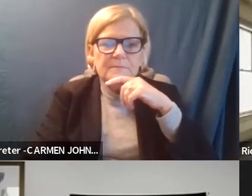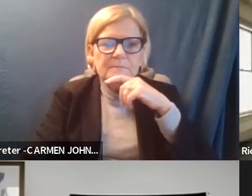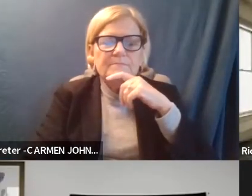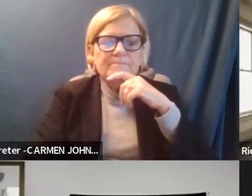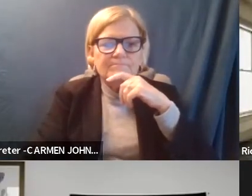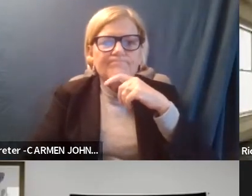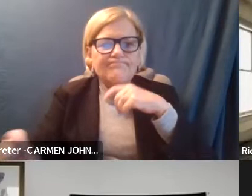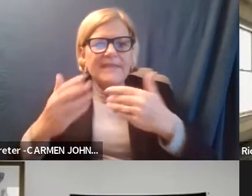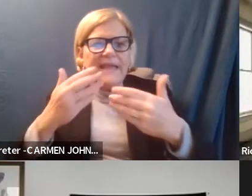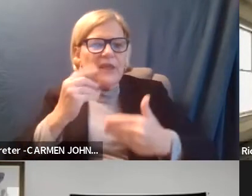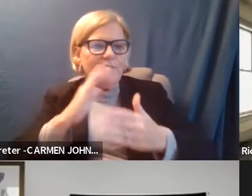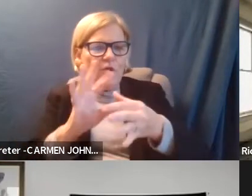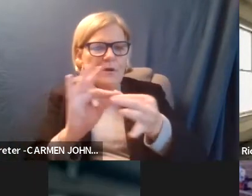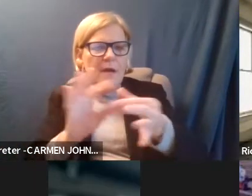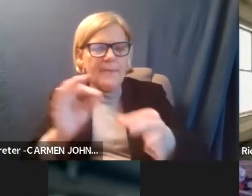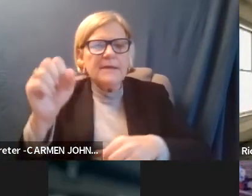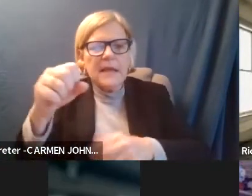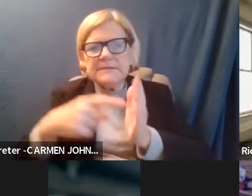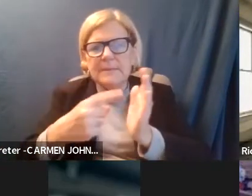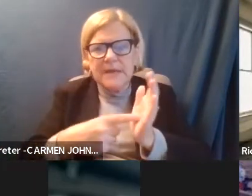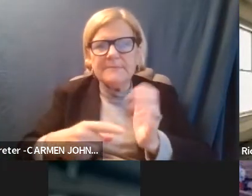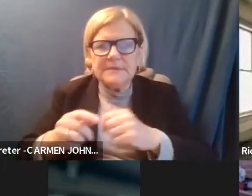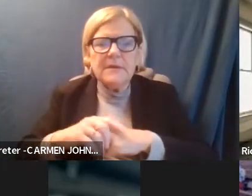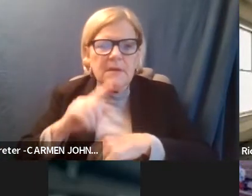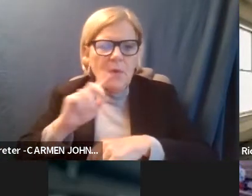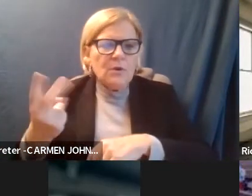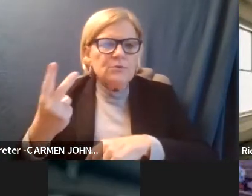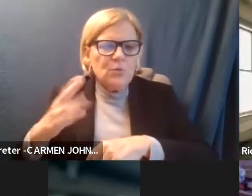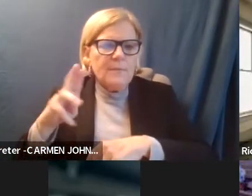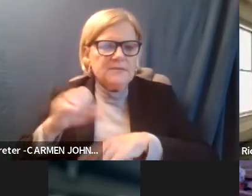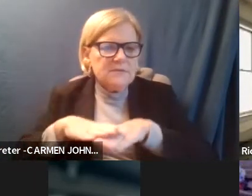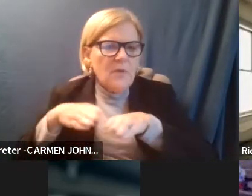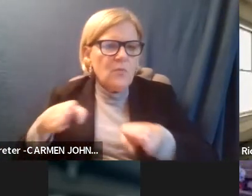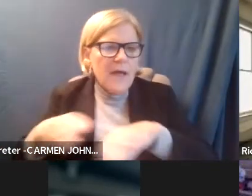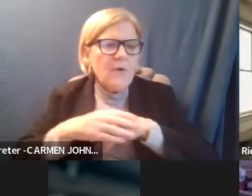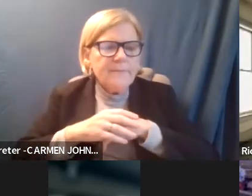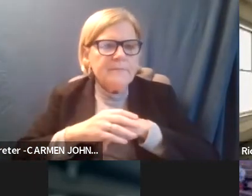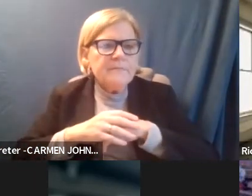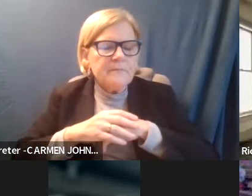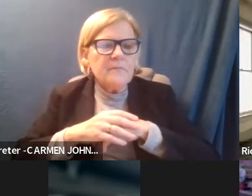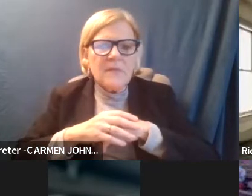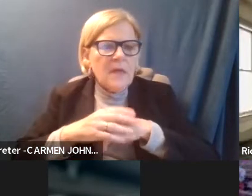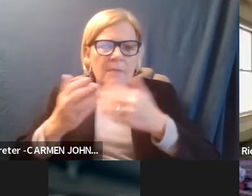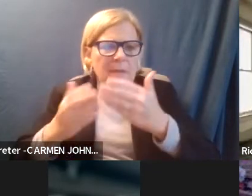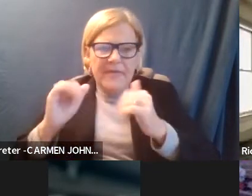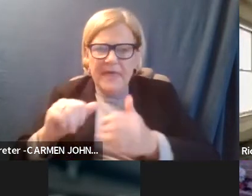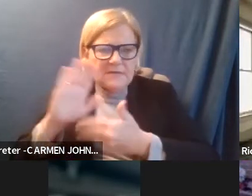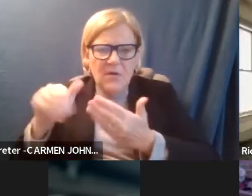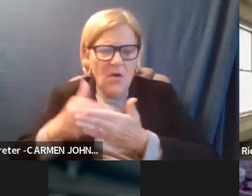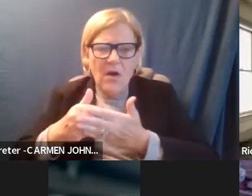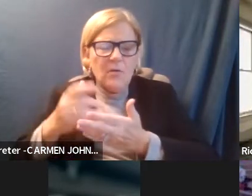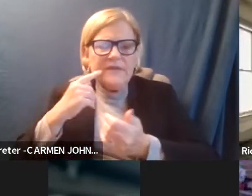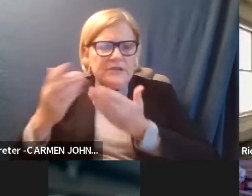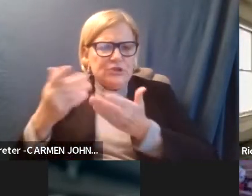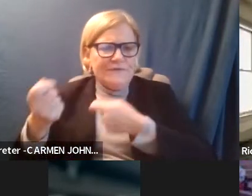All right. Thank you for your comment. Yes. Sometimes there are only two buses on routes. That may be all that is on there. Now that we've done our service